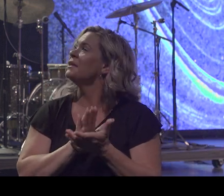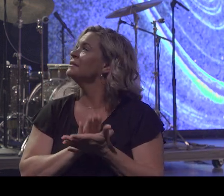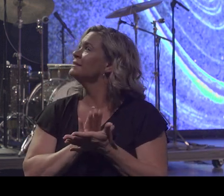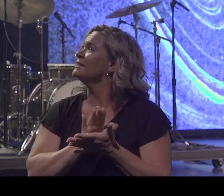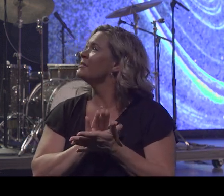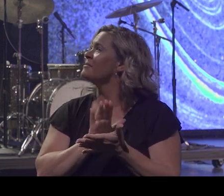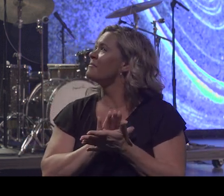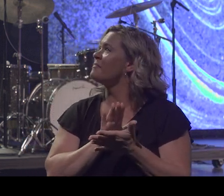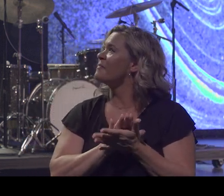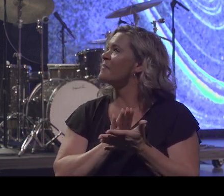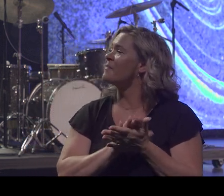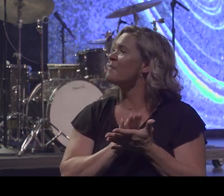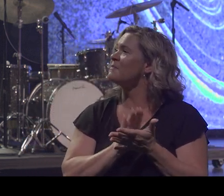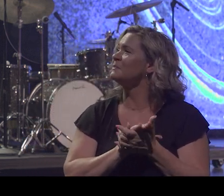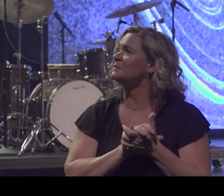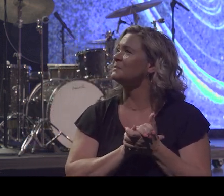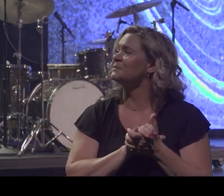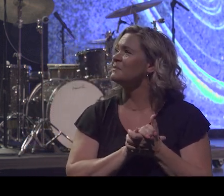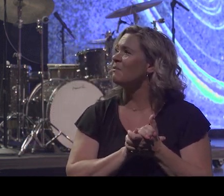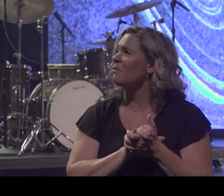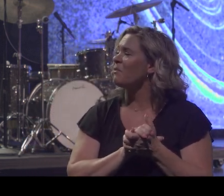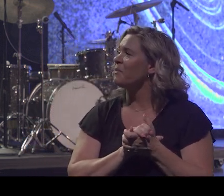Great job, man. Thanks for blessing us. Thank you.